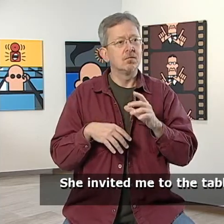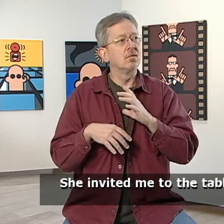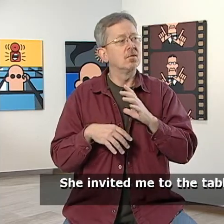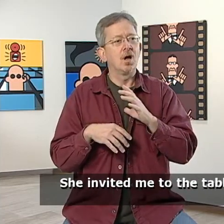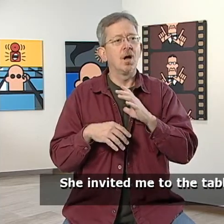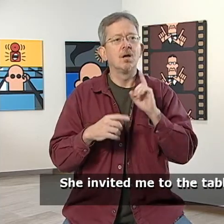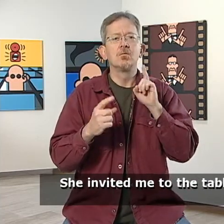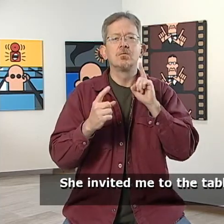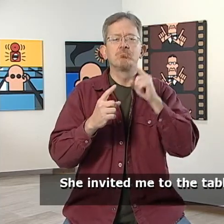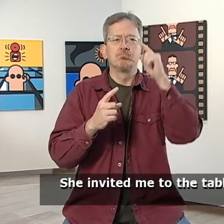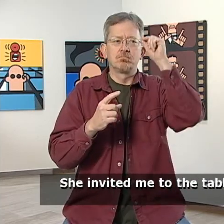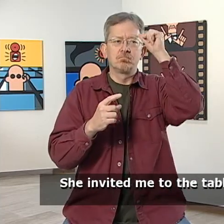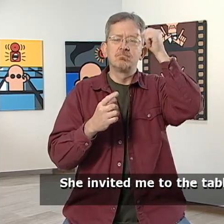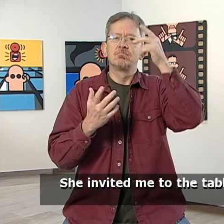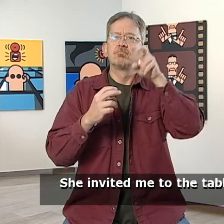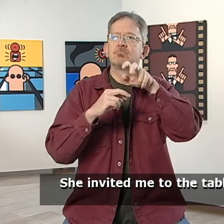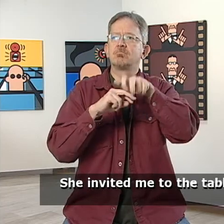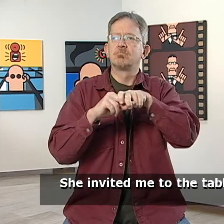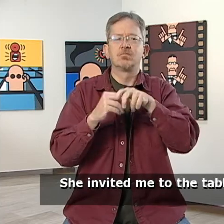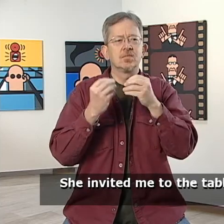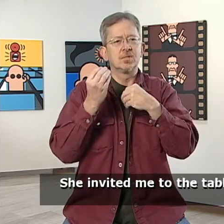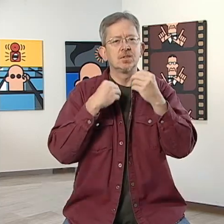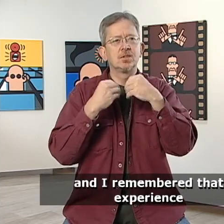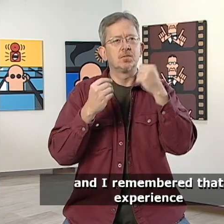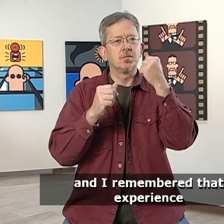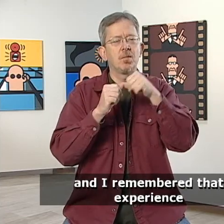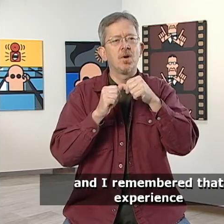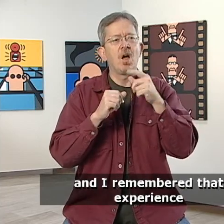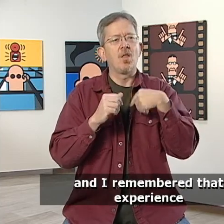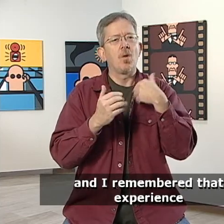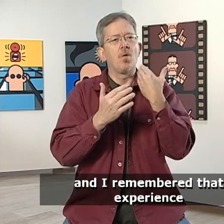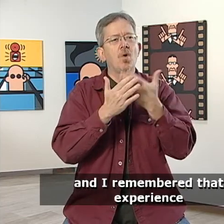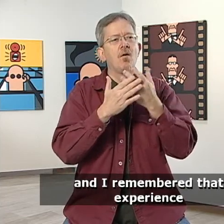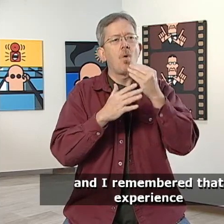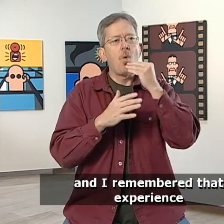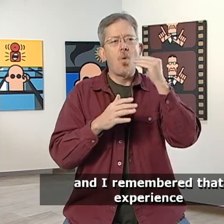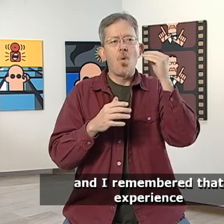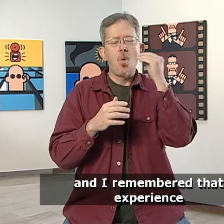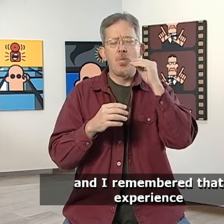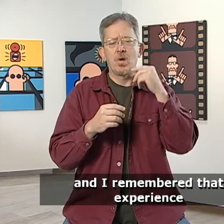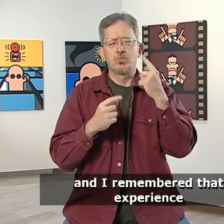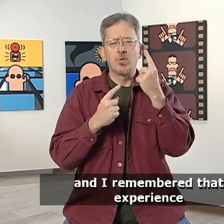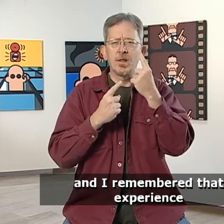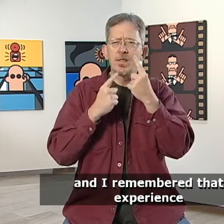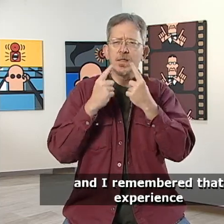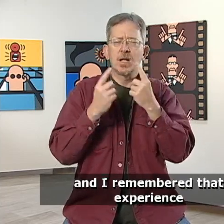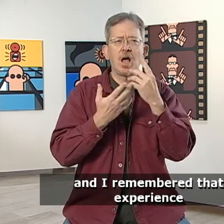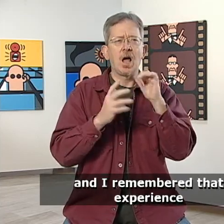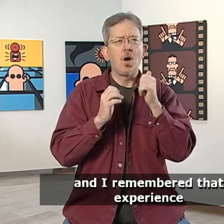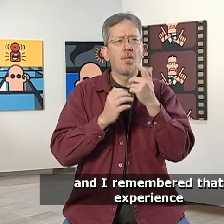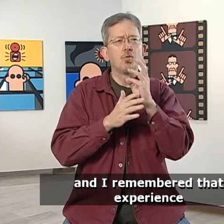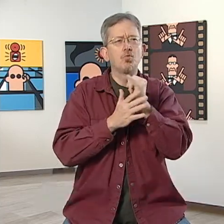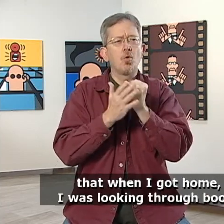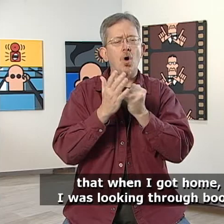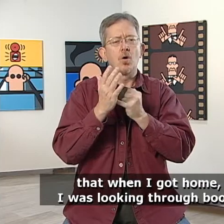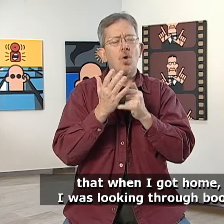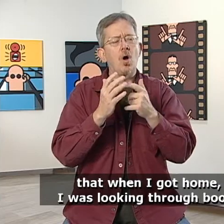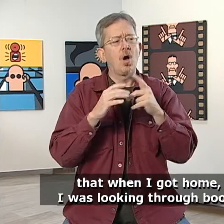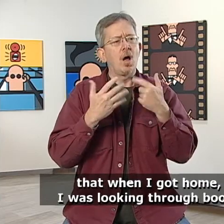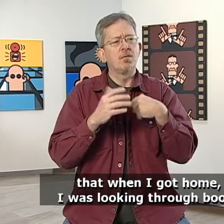She invited me to the table. And I remember that experience so strongly that when